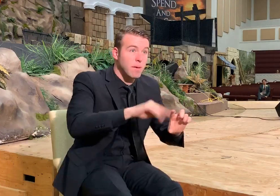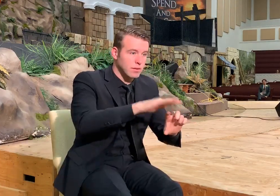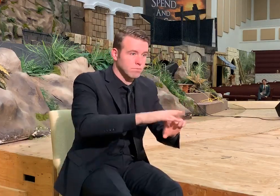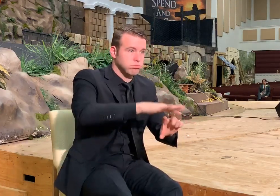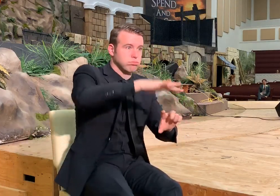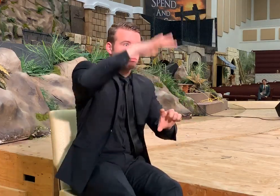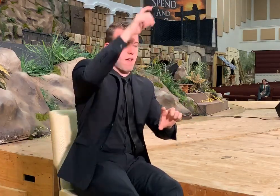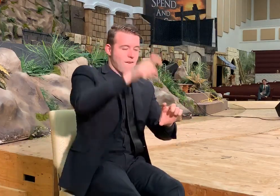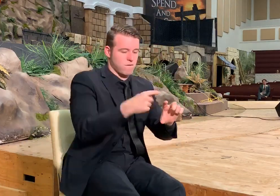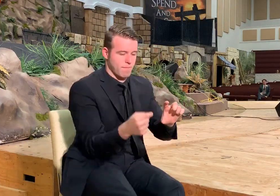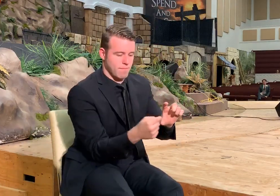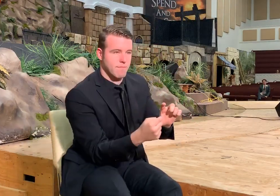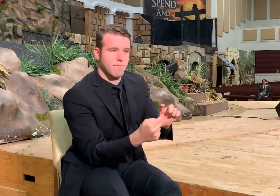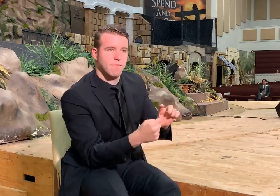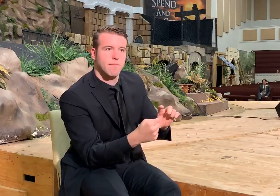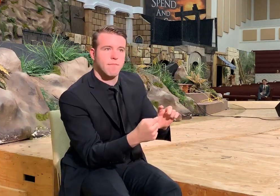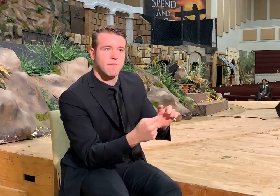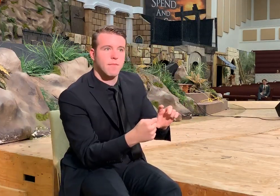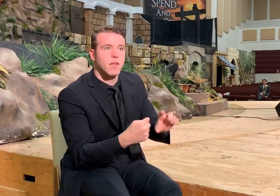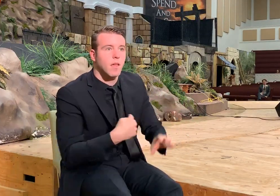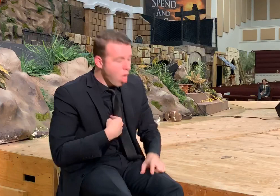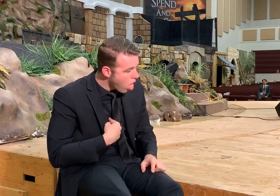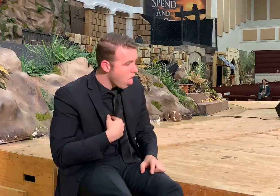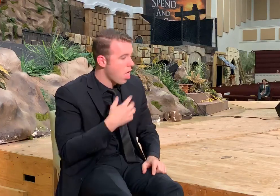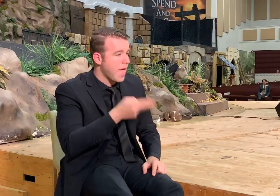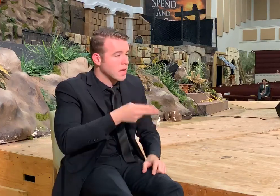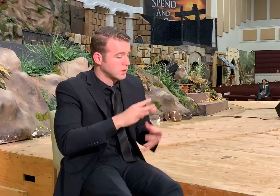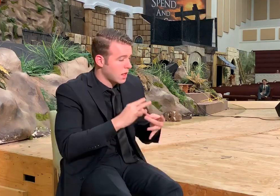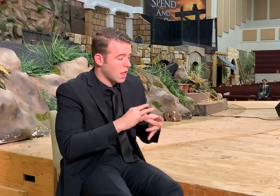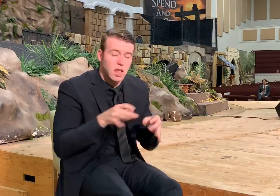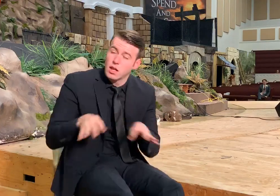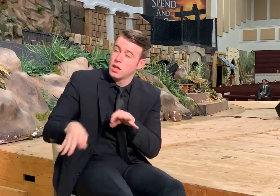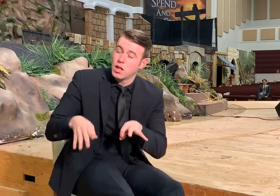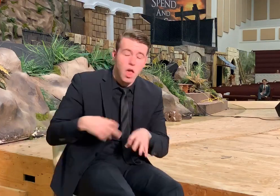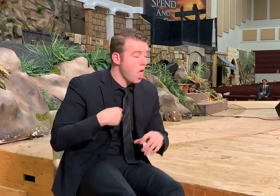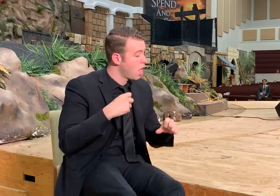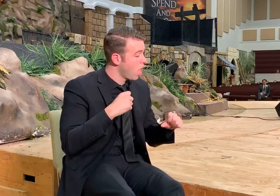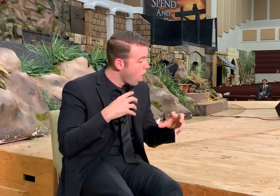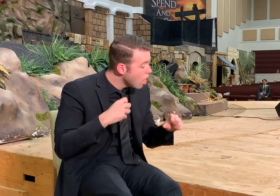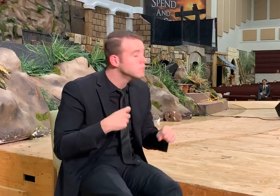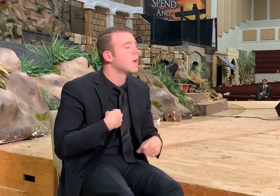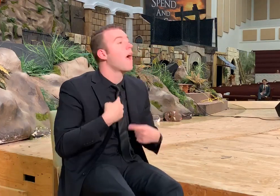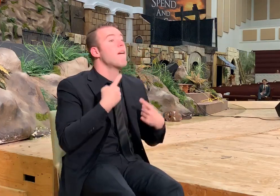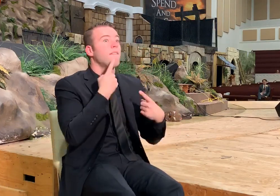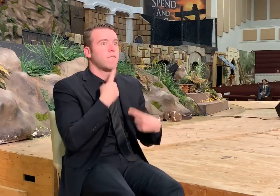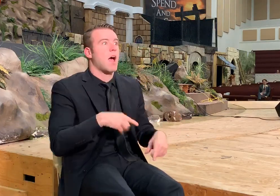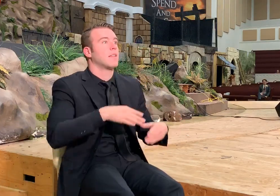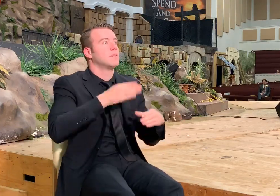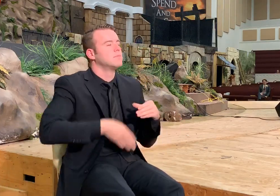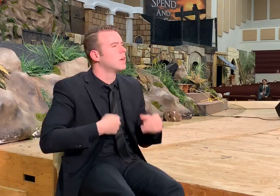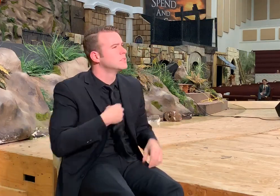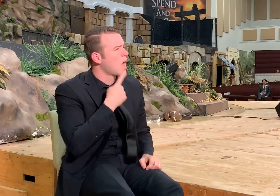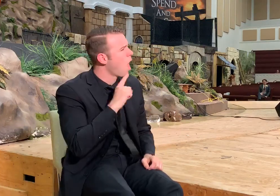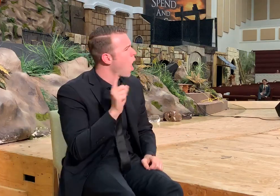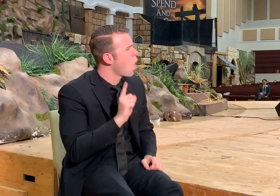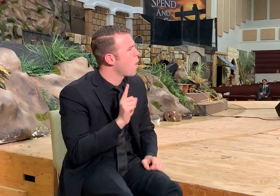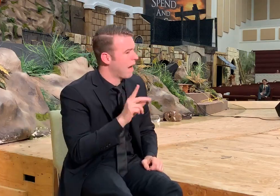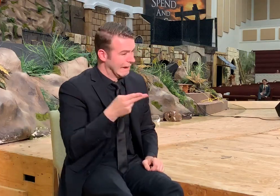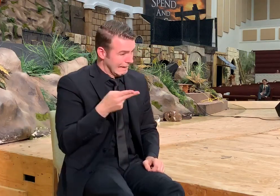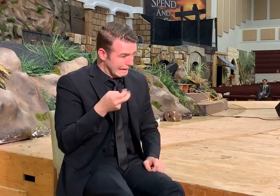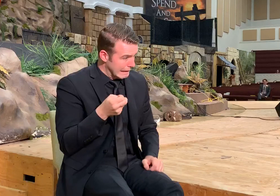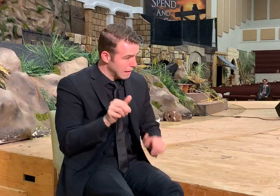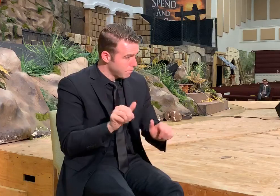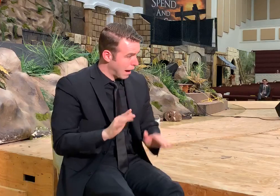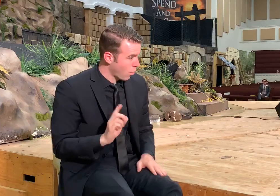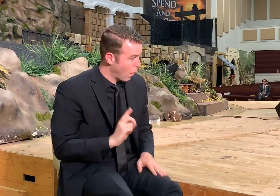this structure up. And so, yeah, we went through all that. And when she got all through, I said, well, where's he at? Where's he buried? I can't find him.